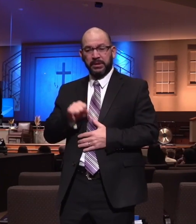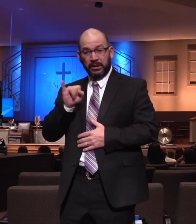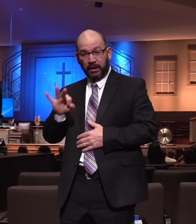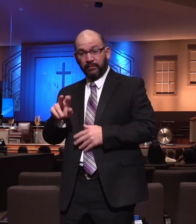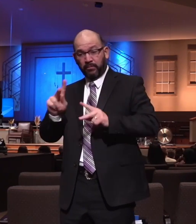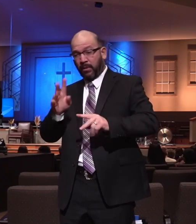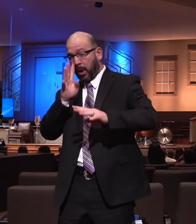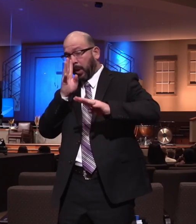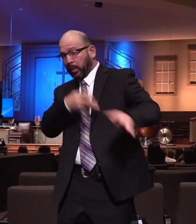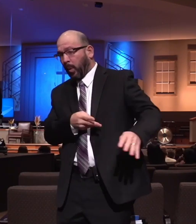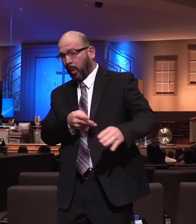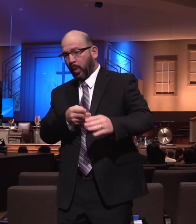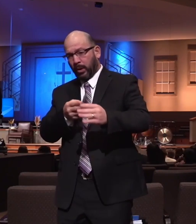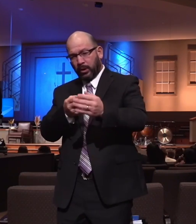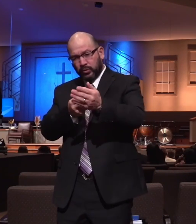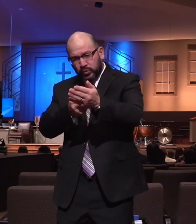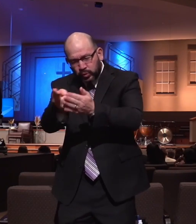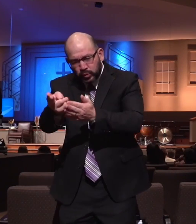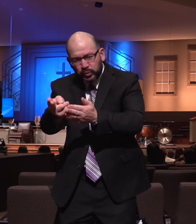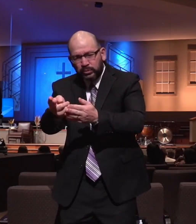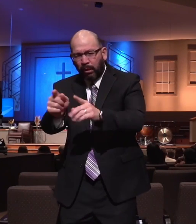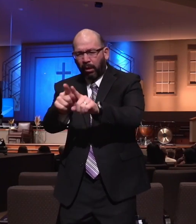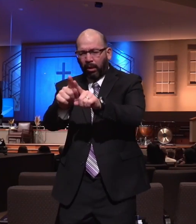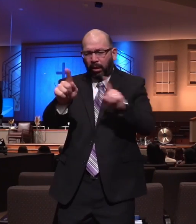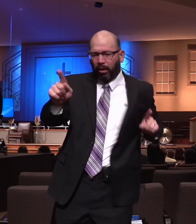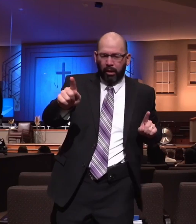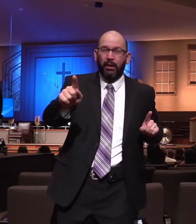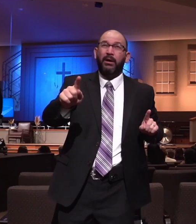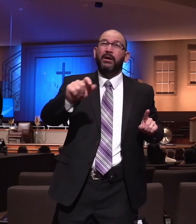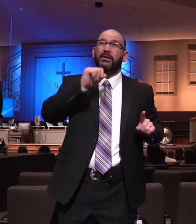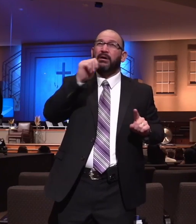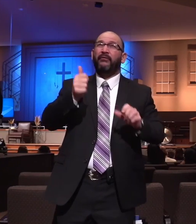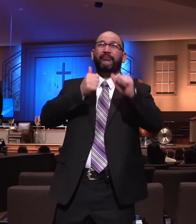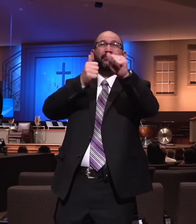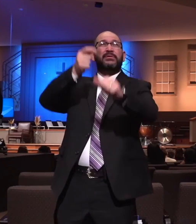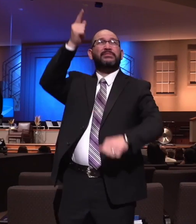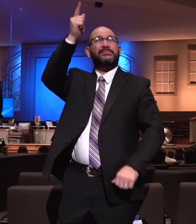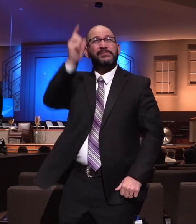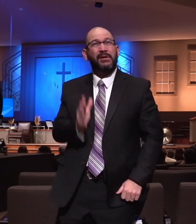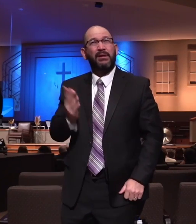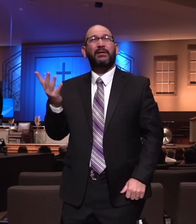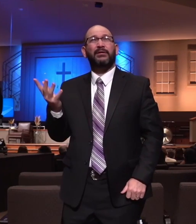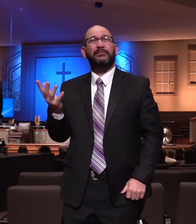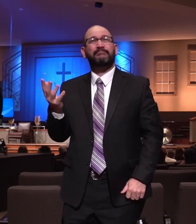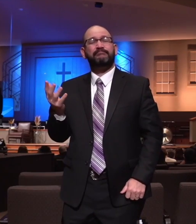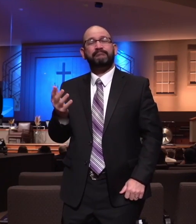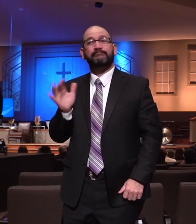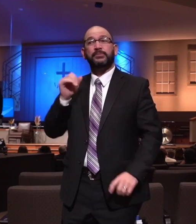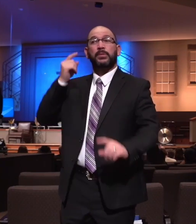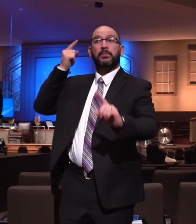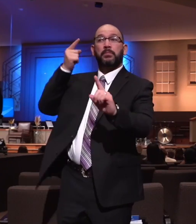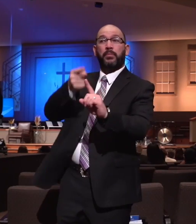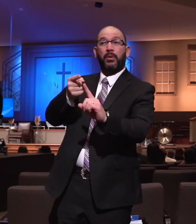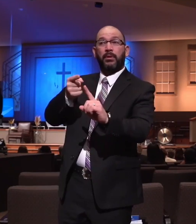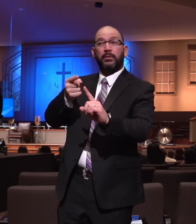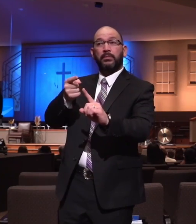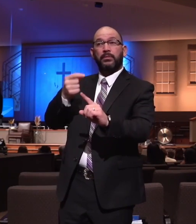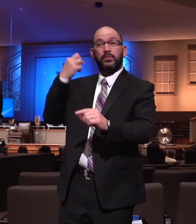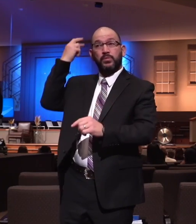Word and walking away from the Lord and living an ungodly life. And this is why these epistles were written. For